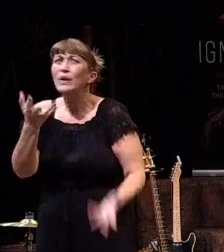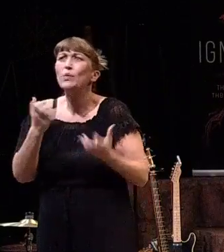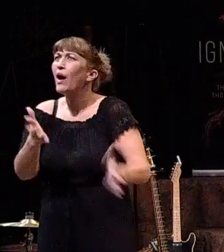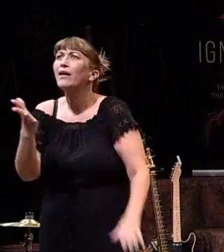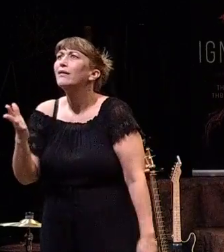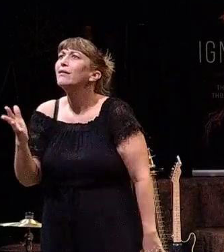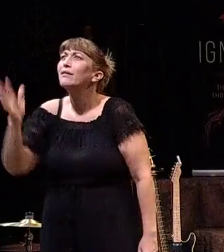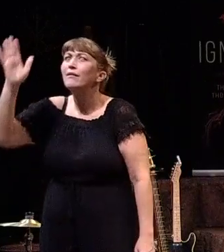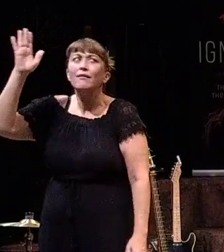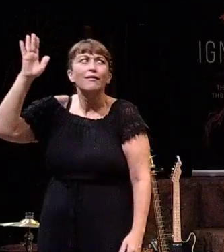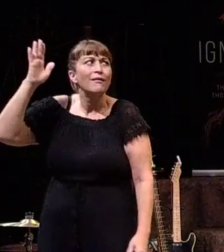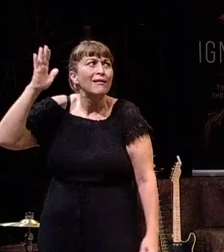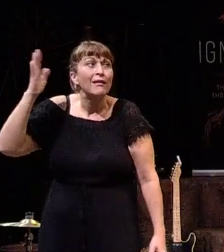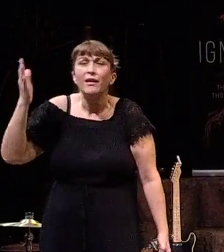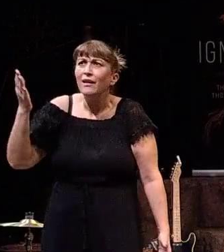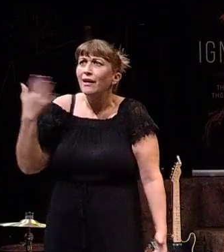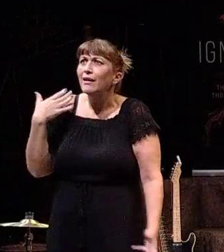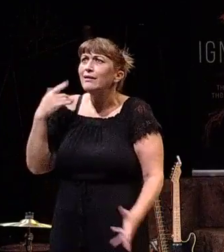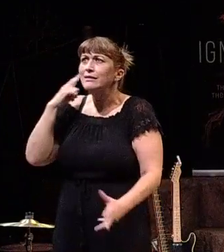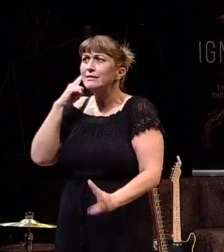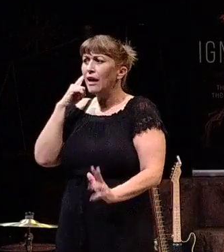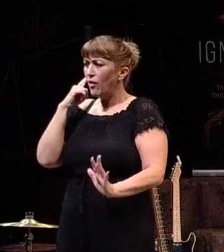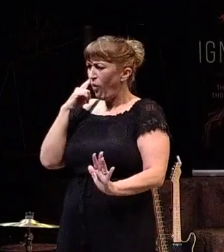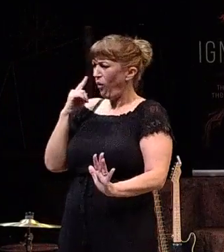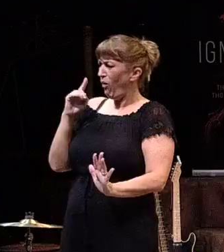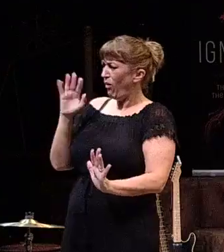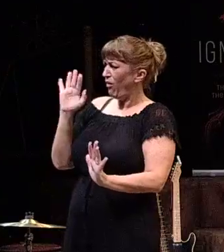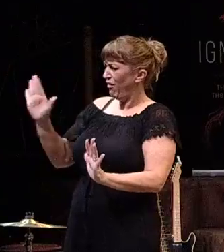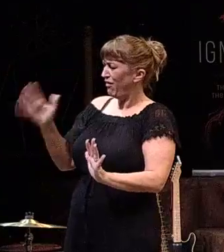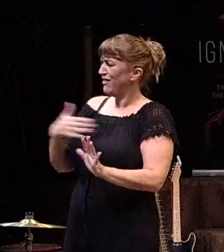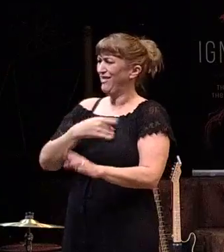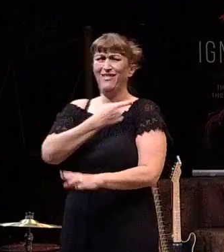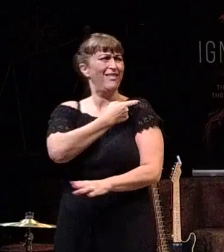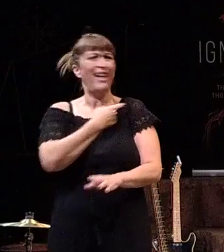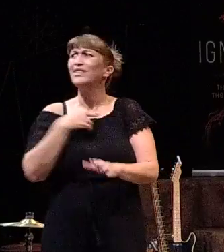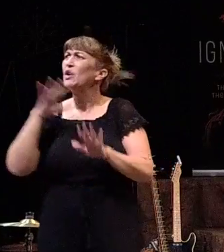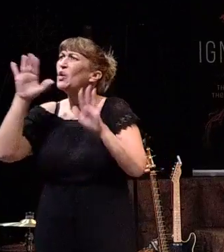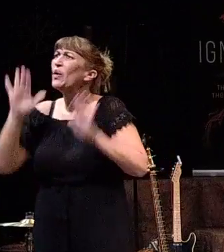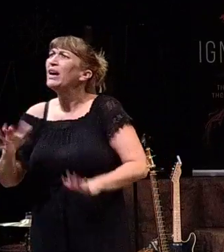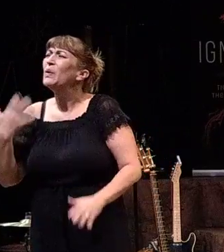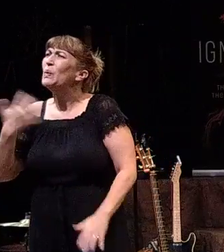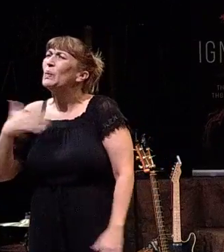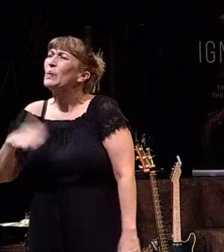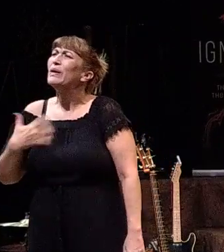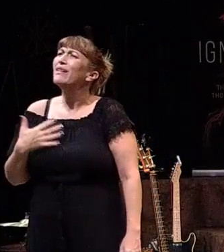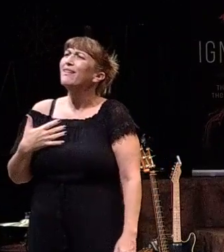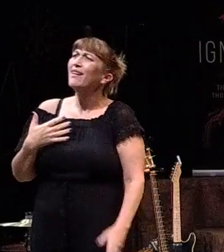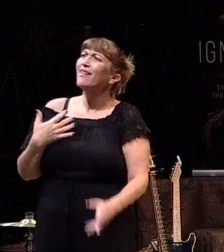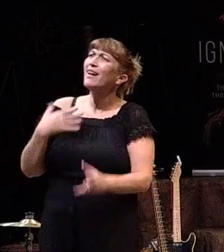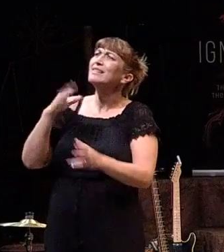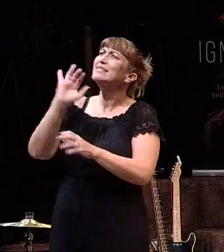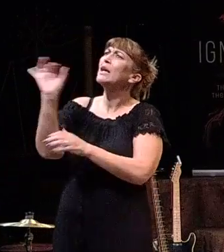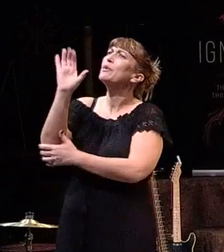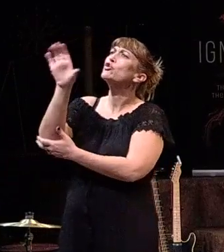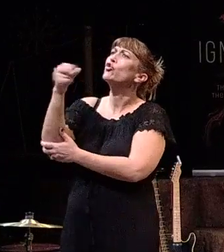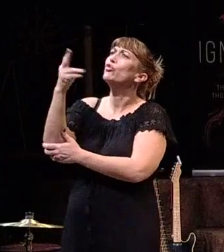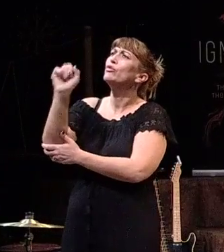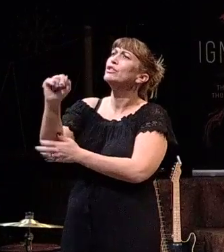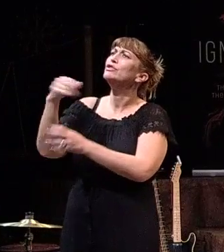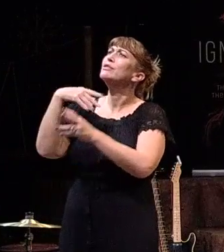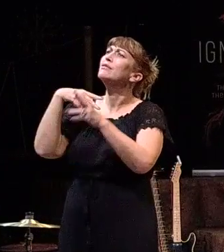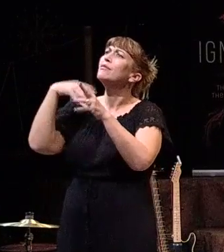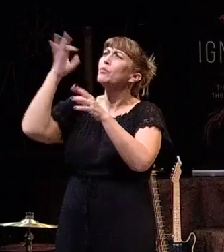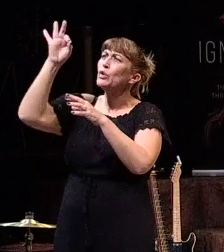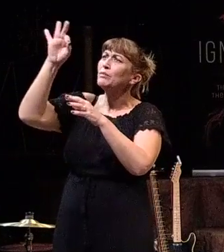I mean, it sounds so great, right? Like, who wouldn't want to be full of joy? Like Christian shared last week, with the Spirit, we can have joy